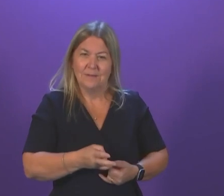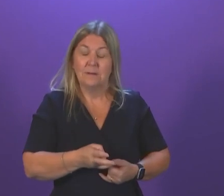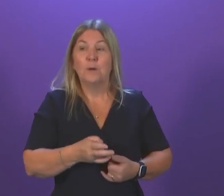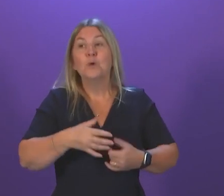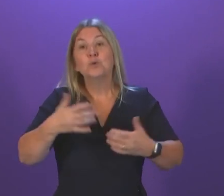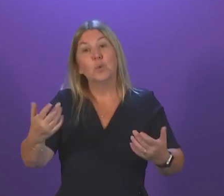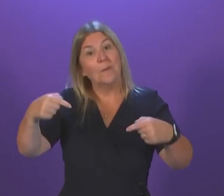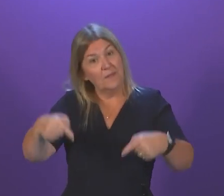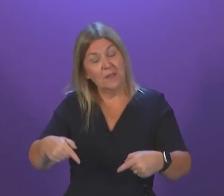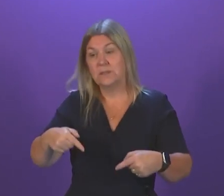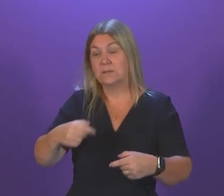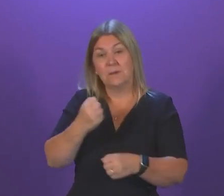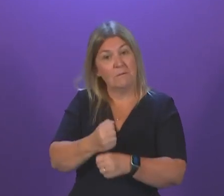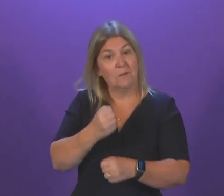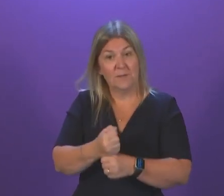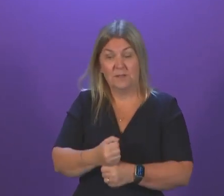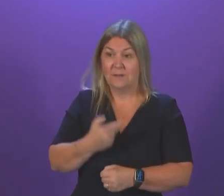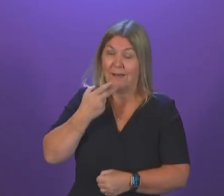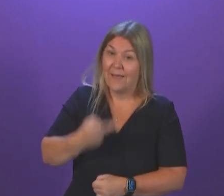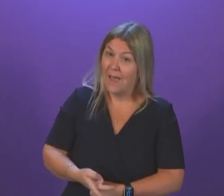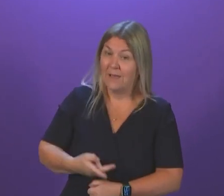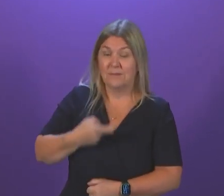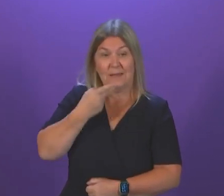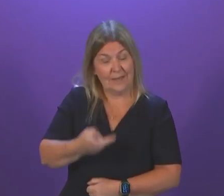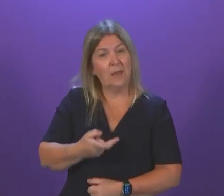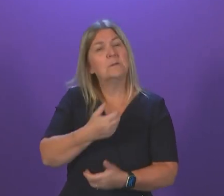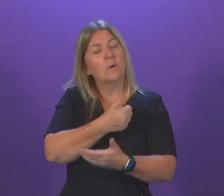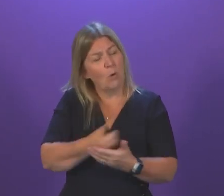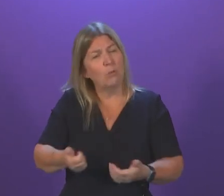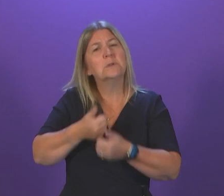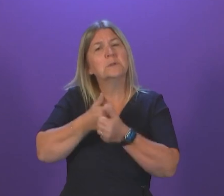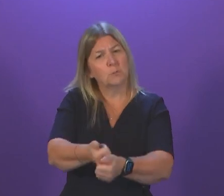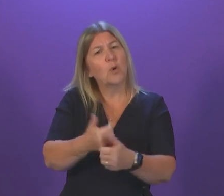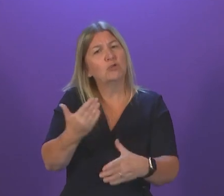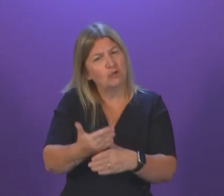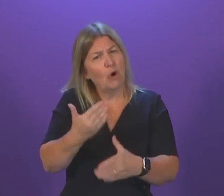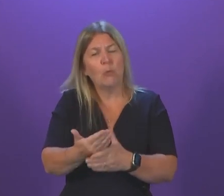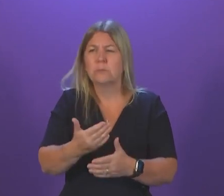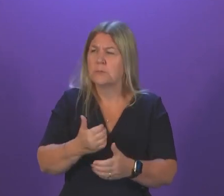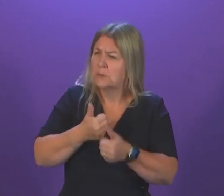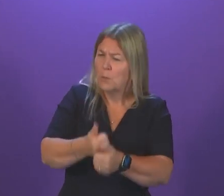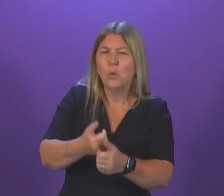that time after time after time actually stands up for jobs and stands up for industry.